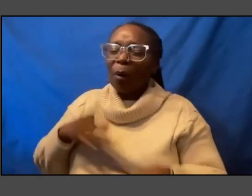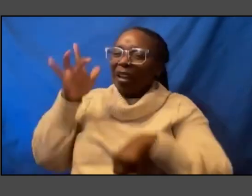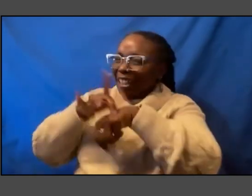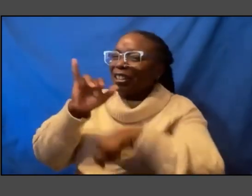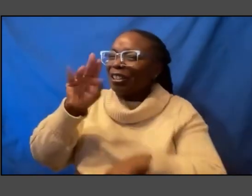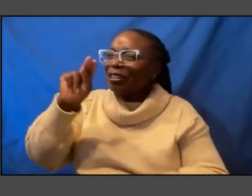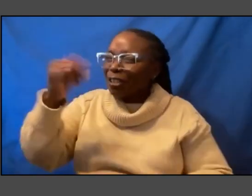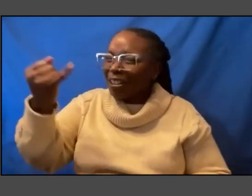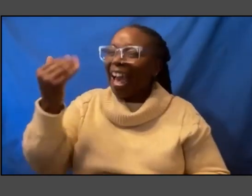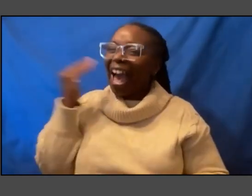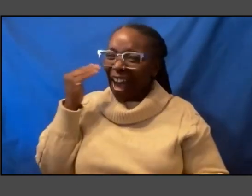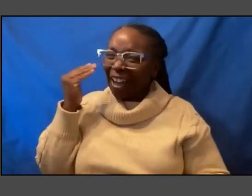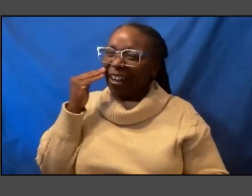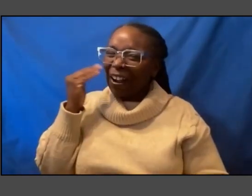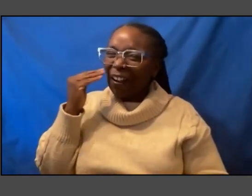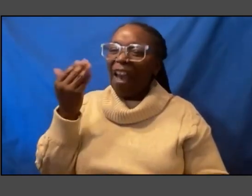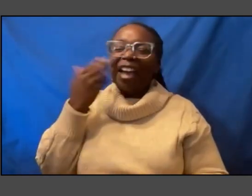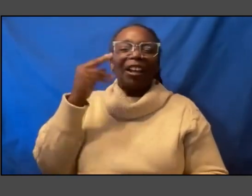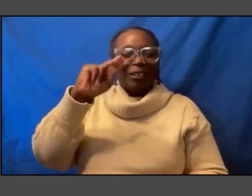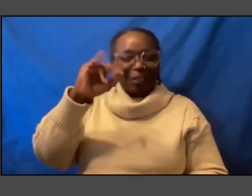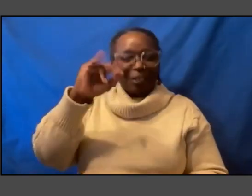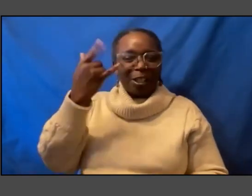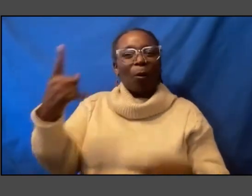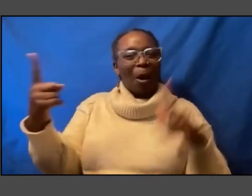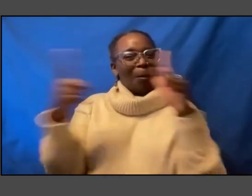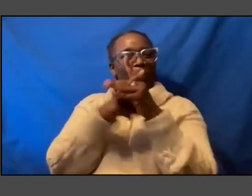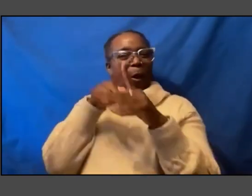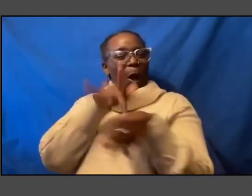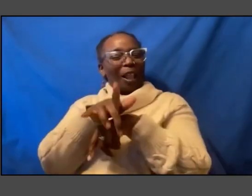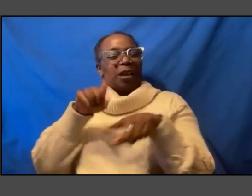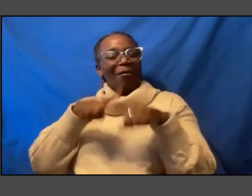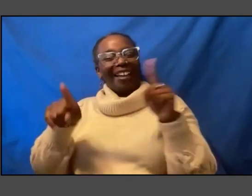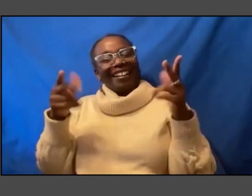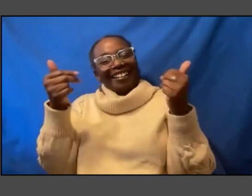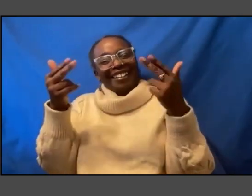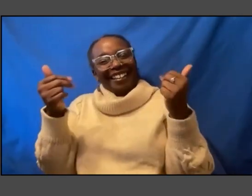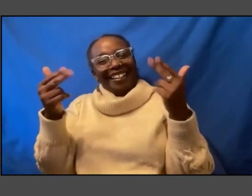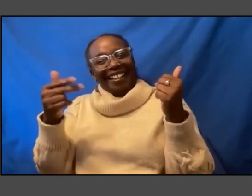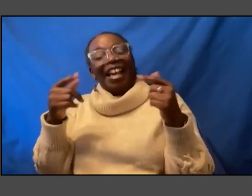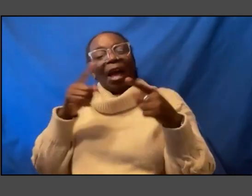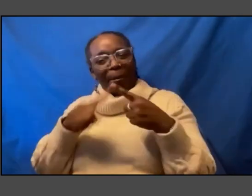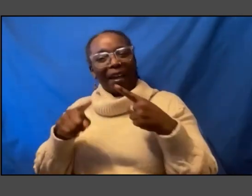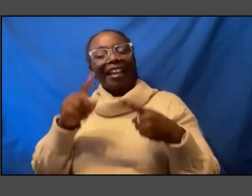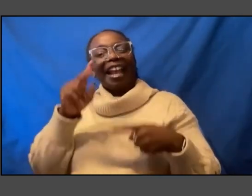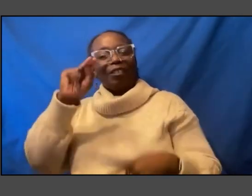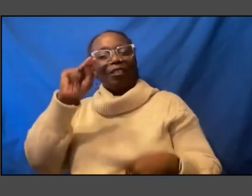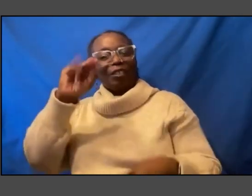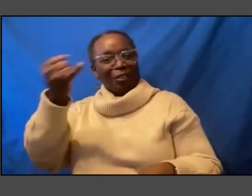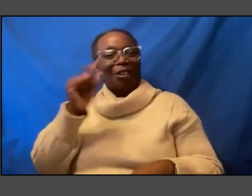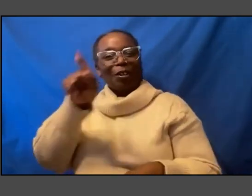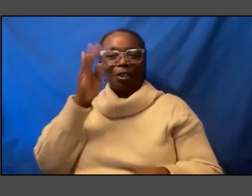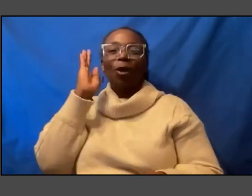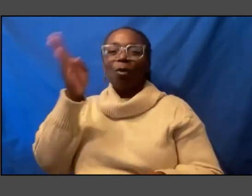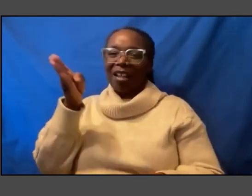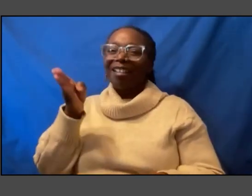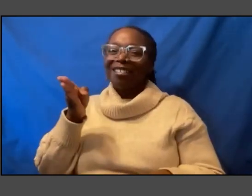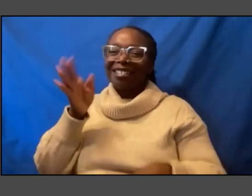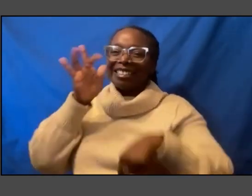know the Jersey moment would come so early but I have a Jersey question and we will get there so let's jump right in